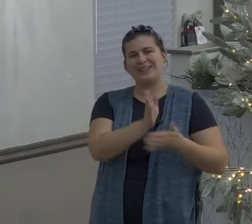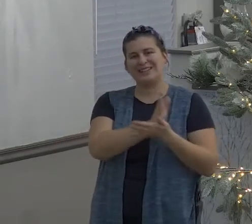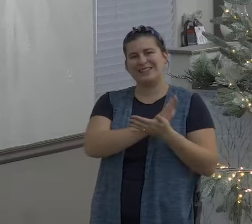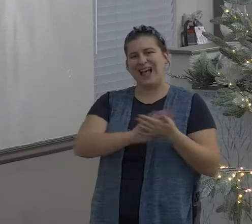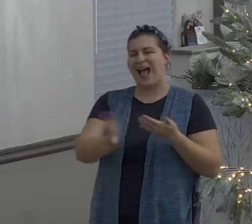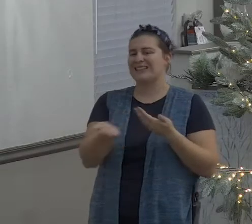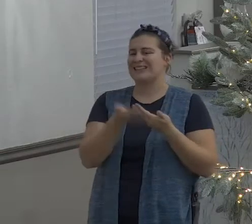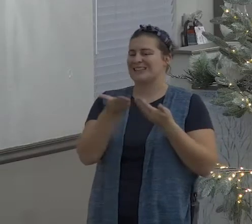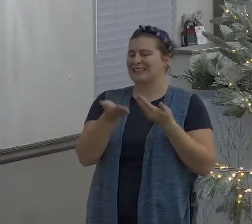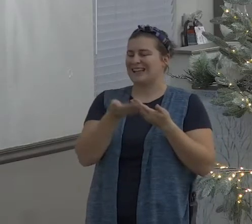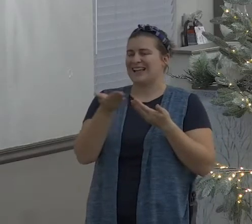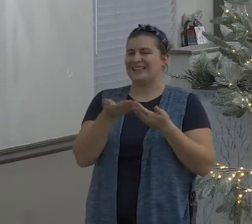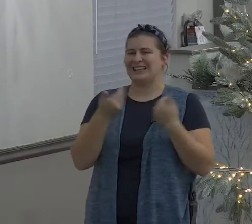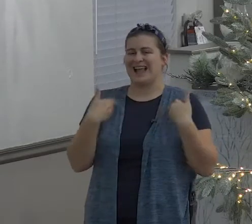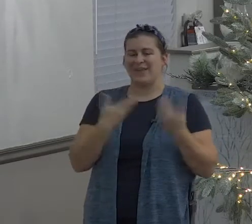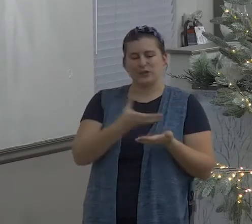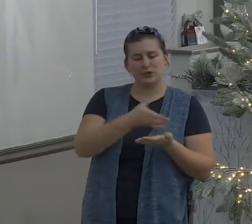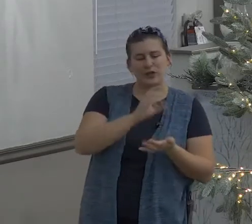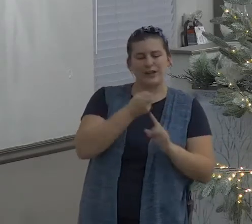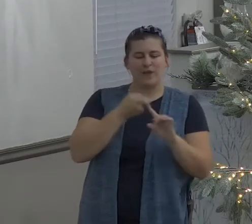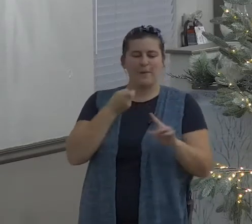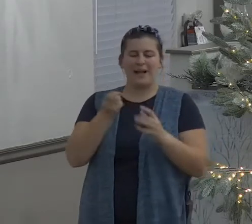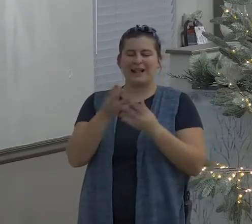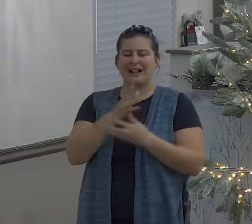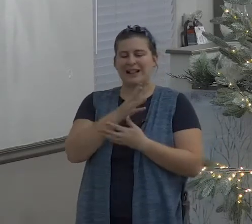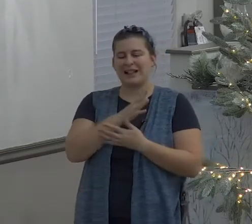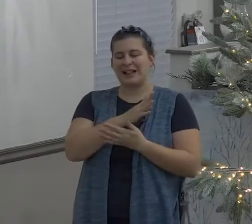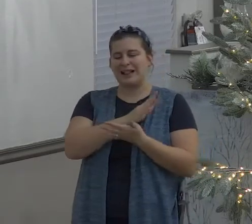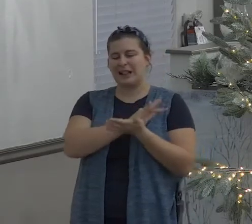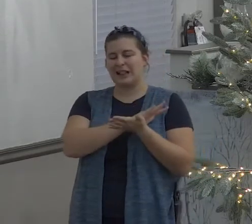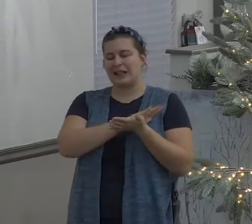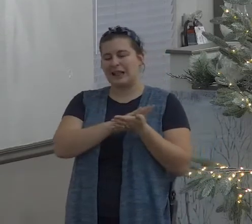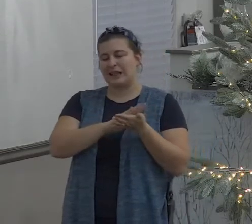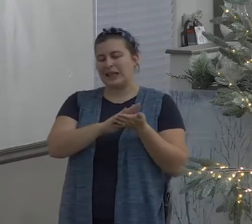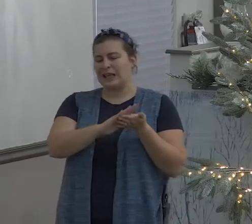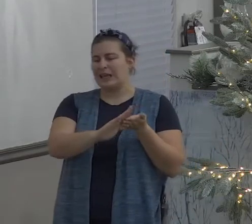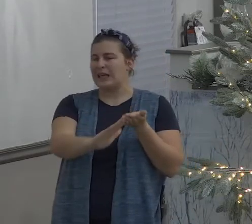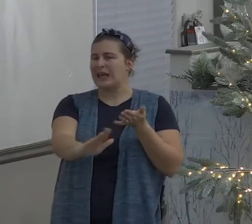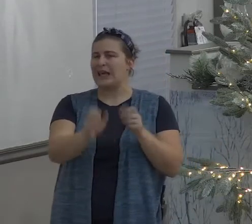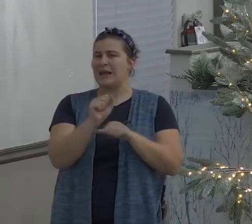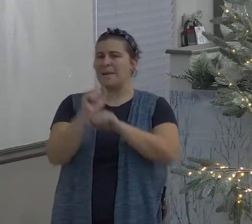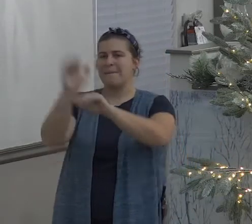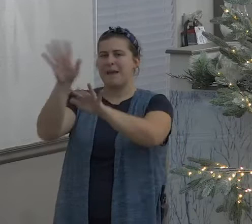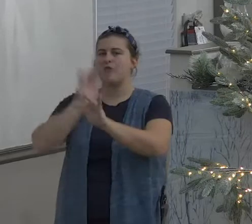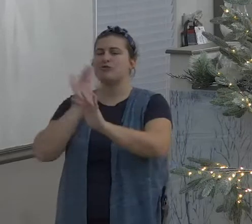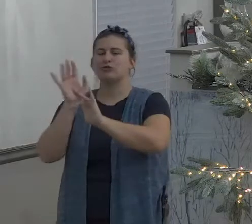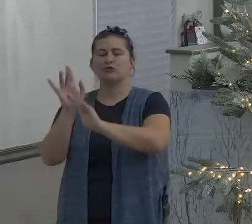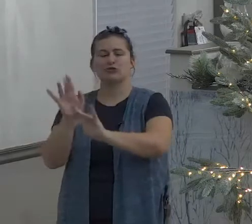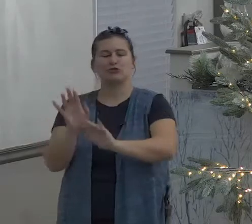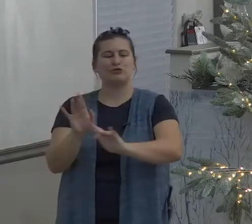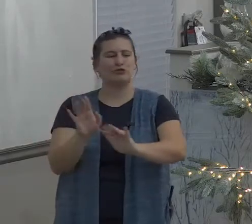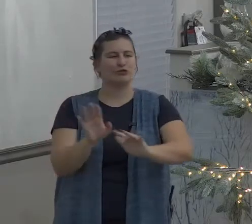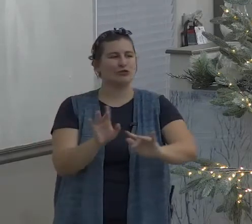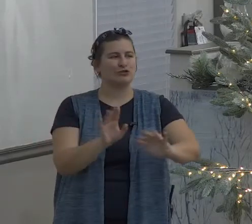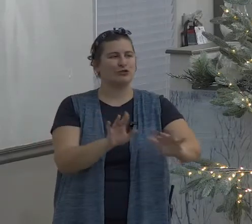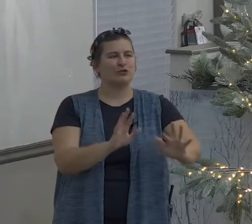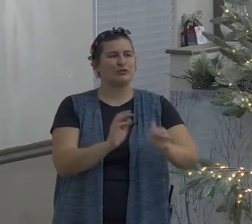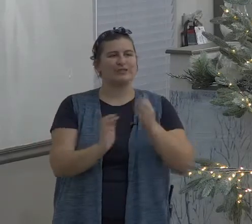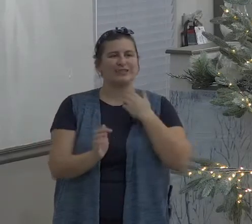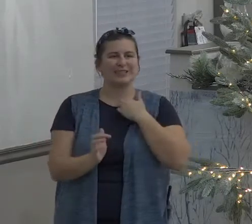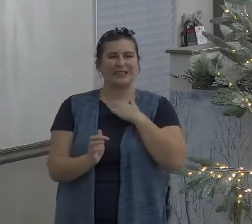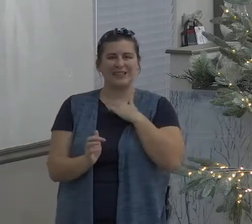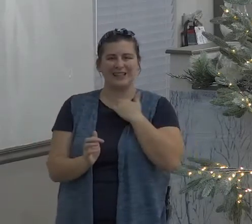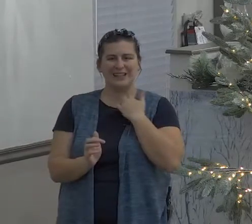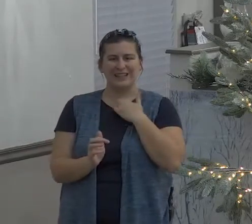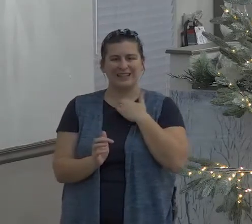but none of us can go very long without water and so and still water is nice it's easy